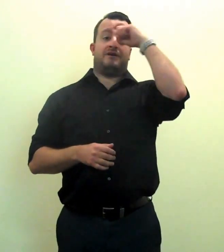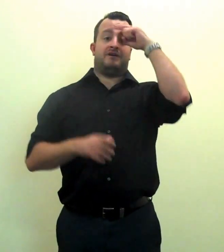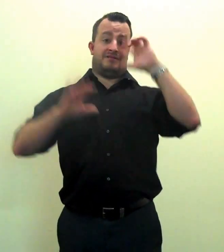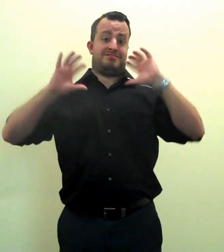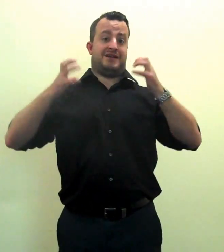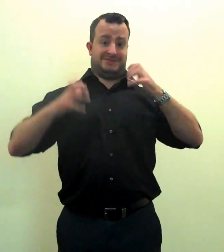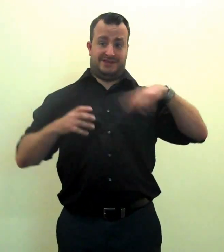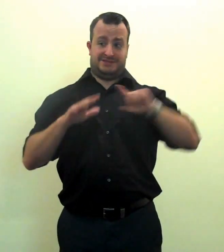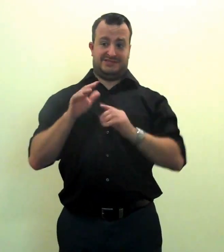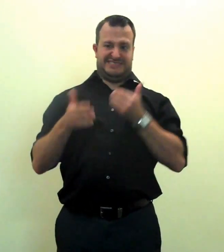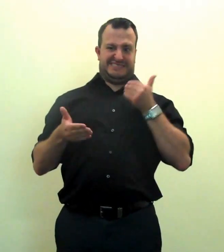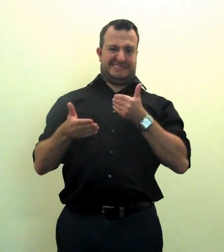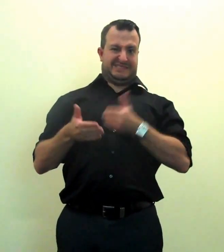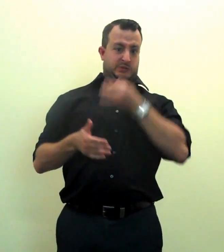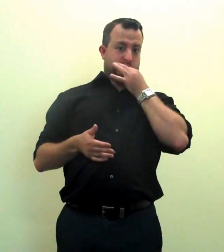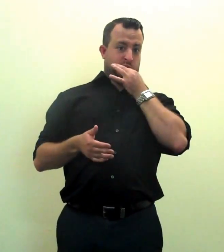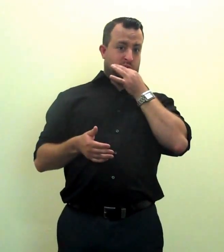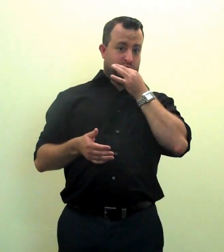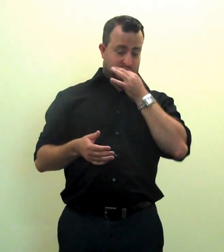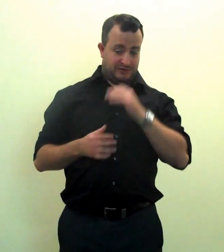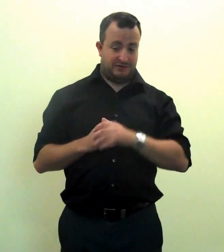Our summer sign classes are starting soon.